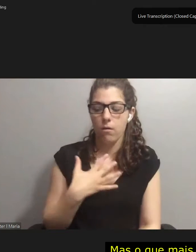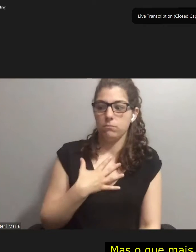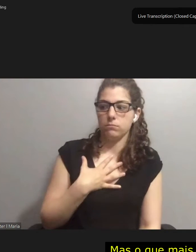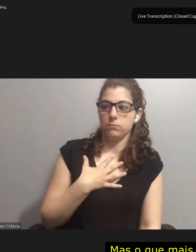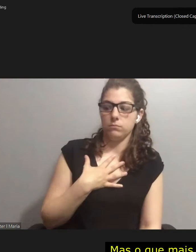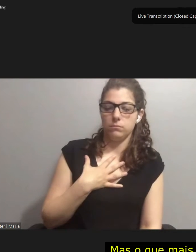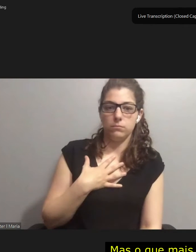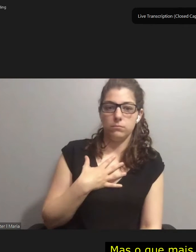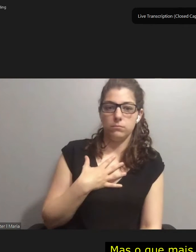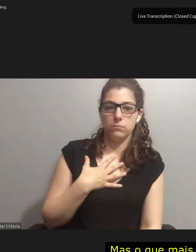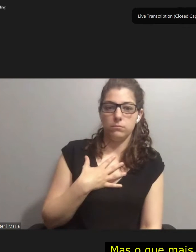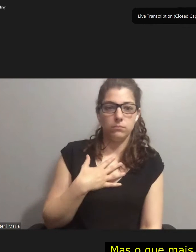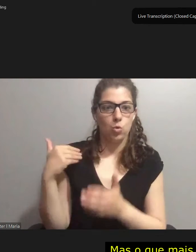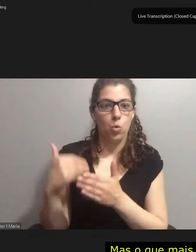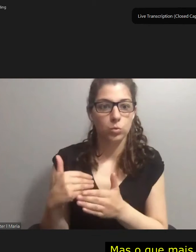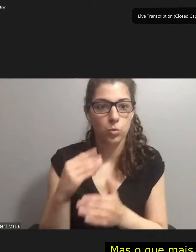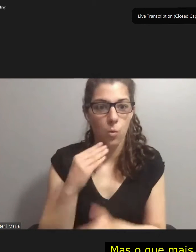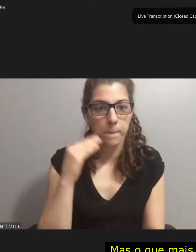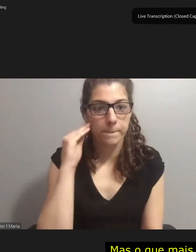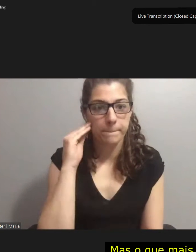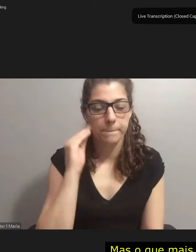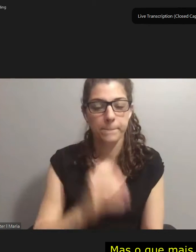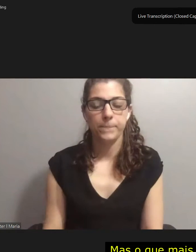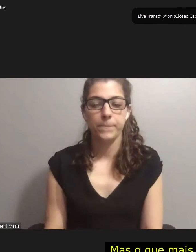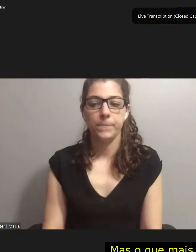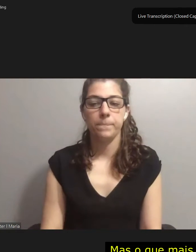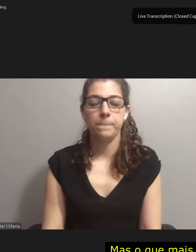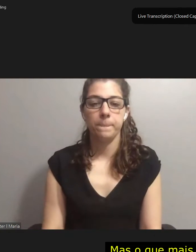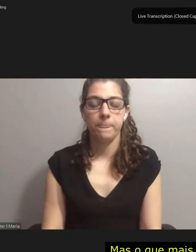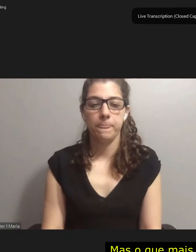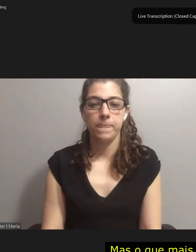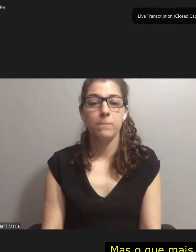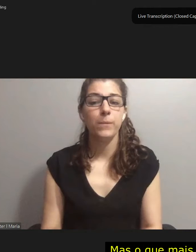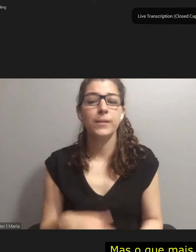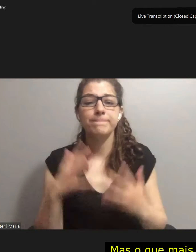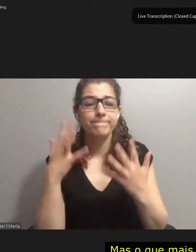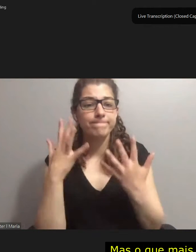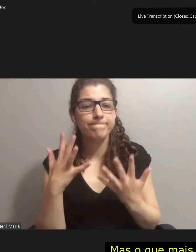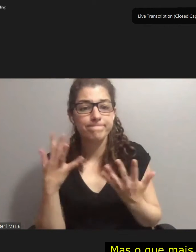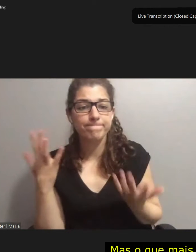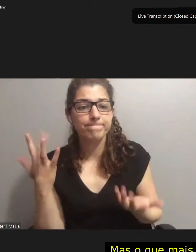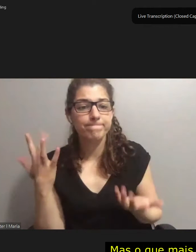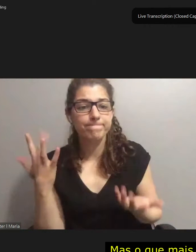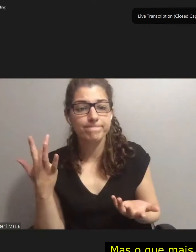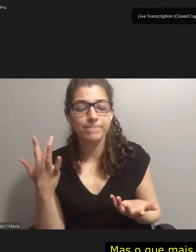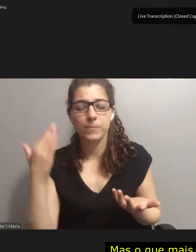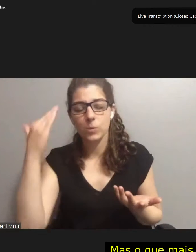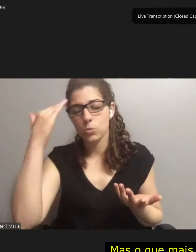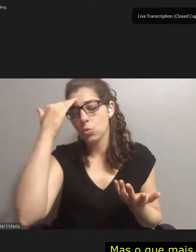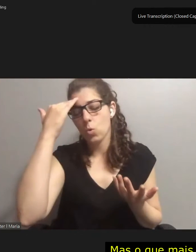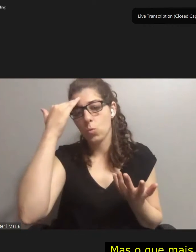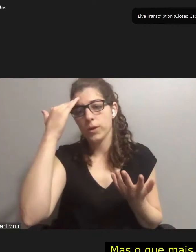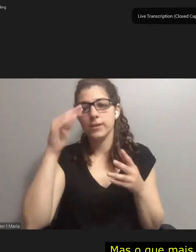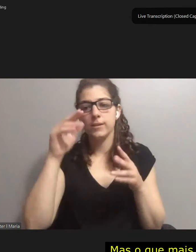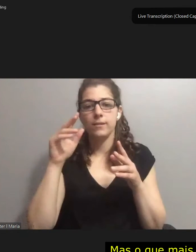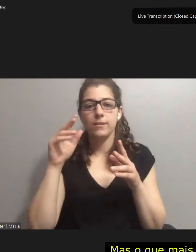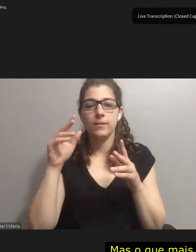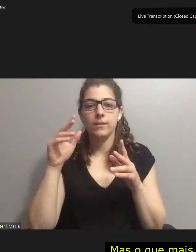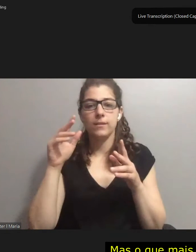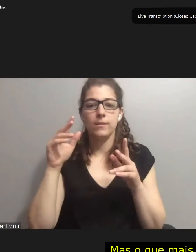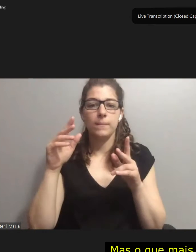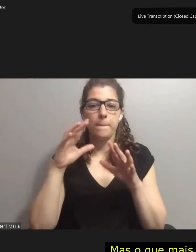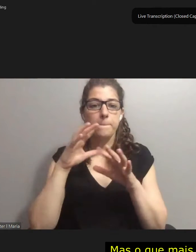But what made us sad the most was knowing that the president of the